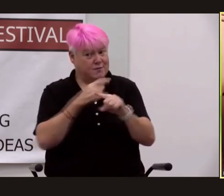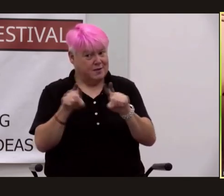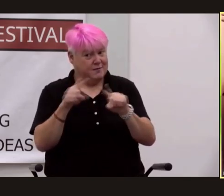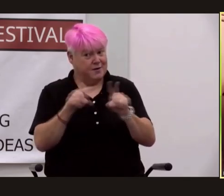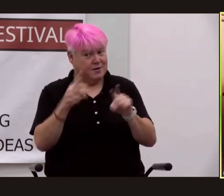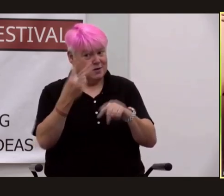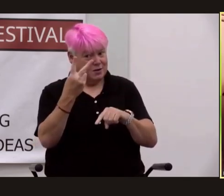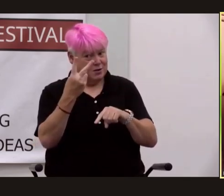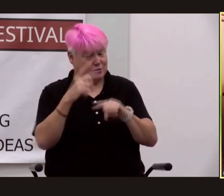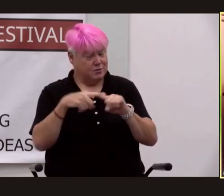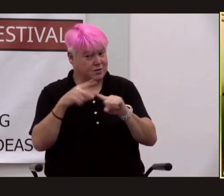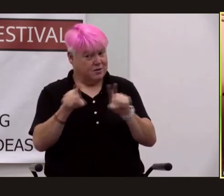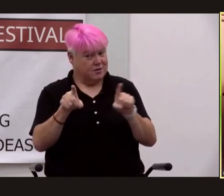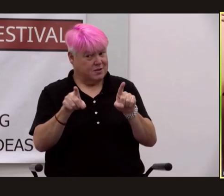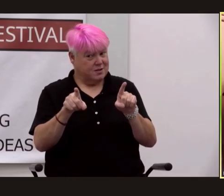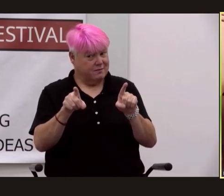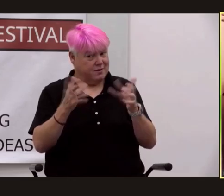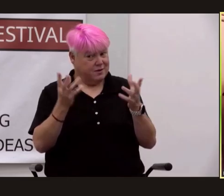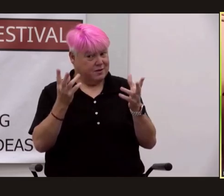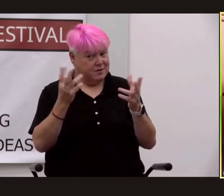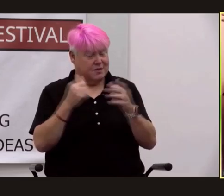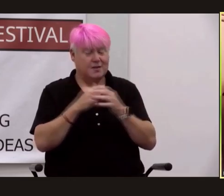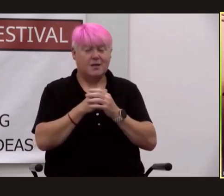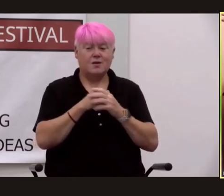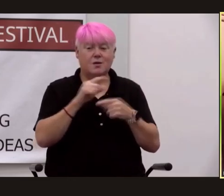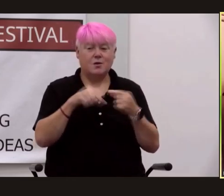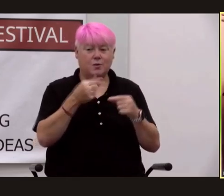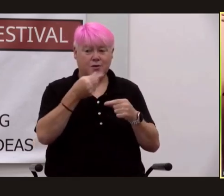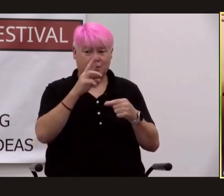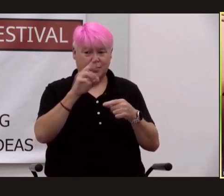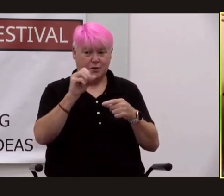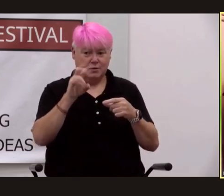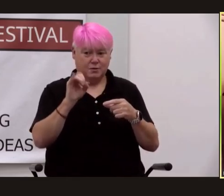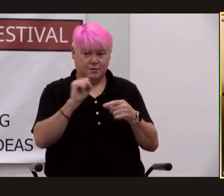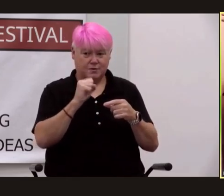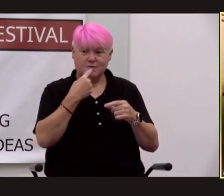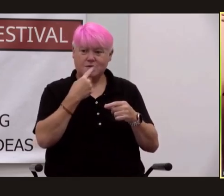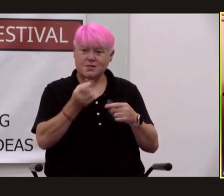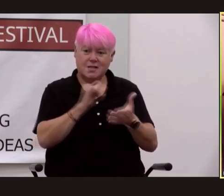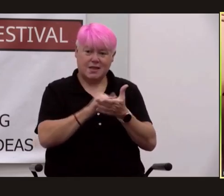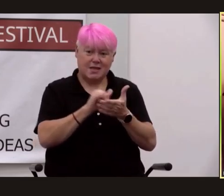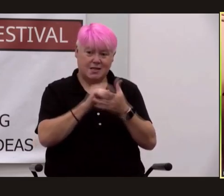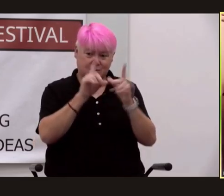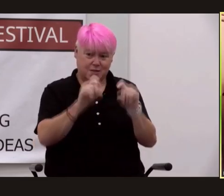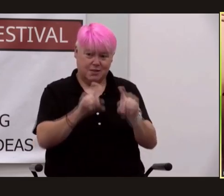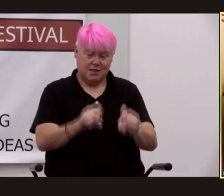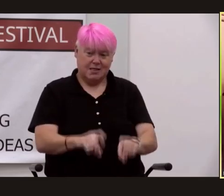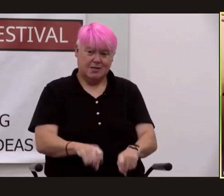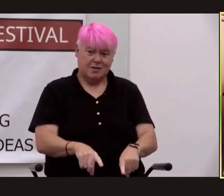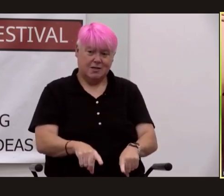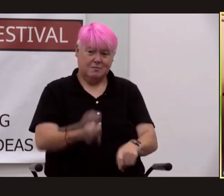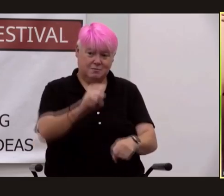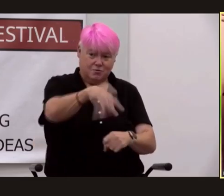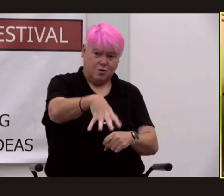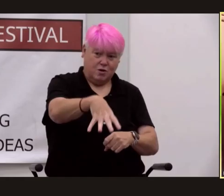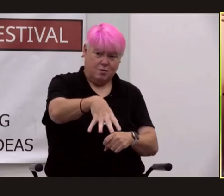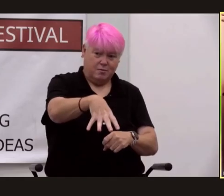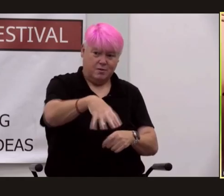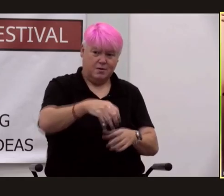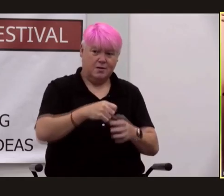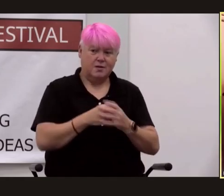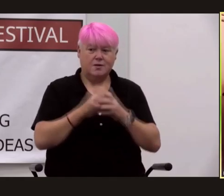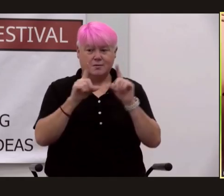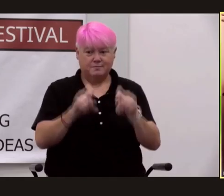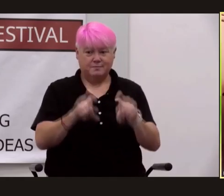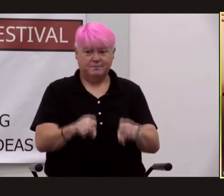bombs were and when groves said that that's what he meant as soon as we test as soon as we drop he means test as soon as we